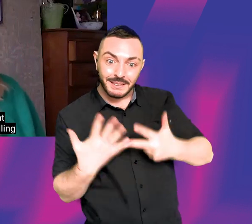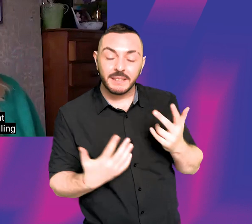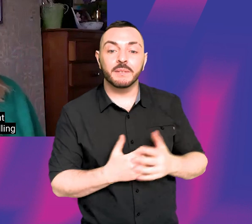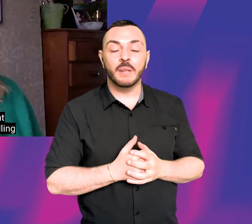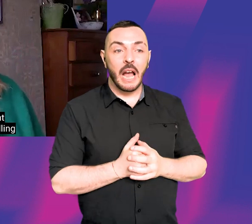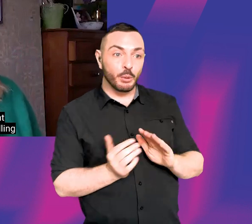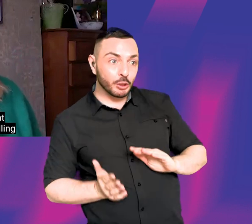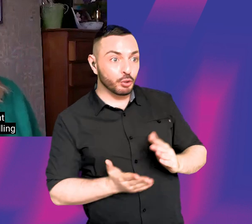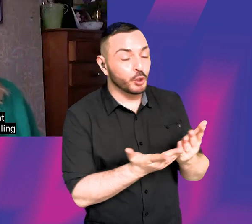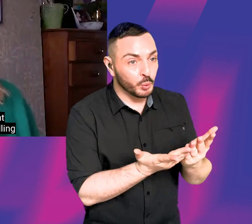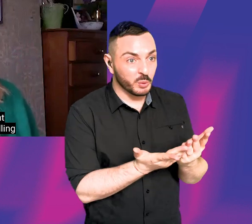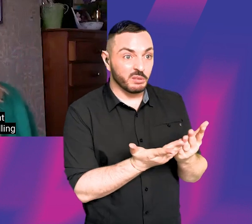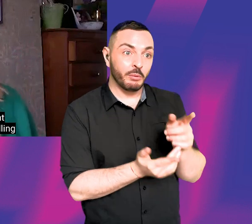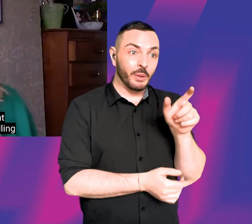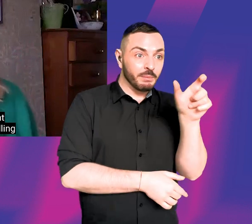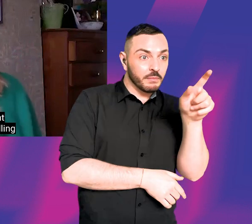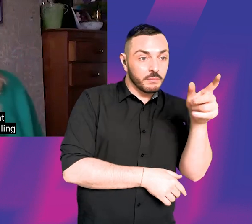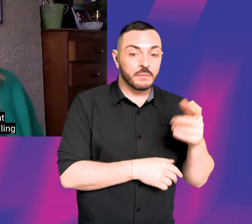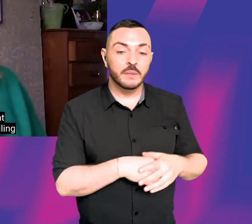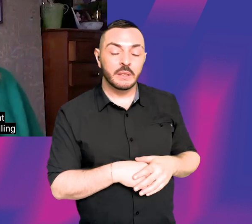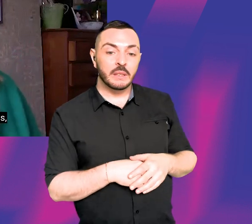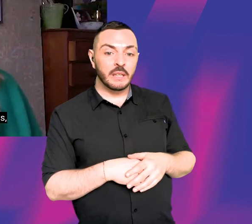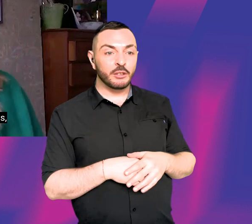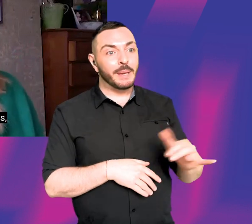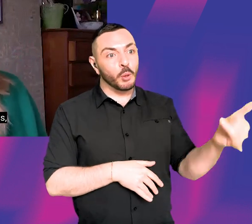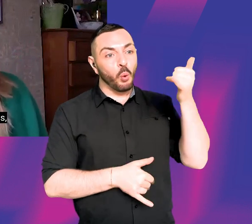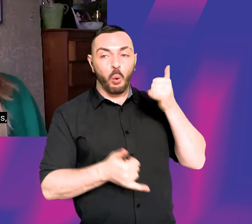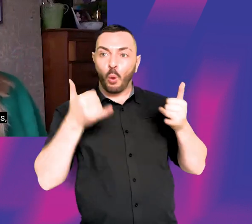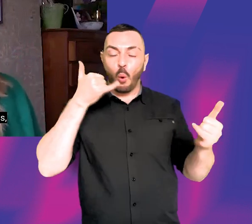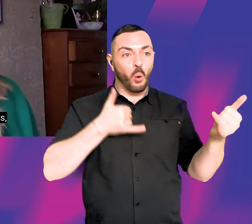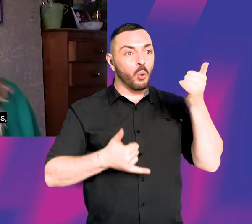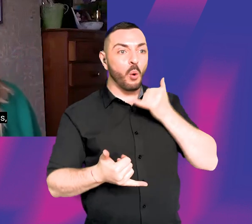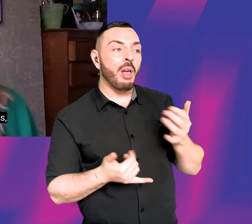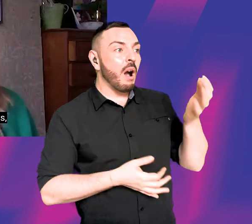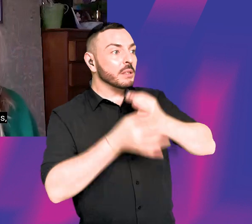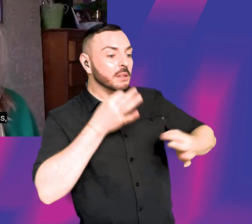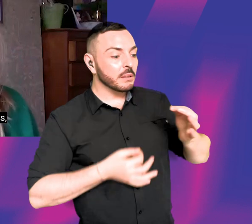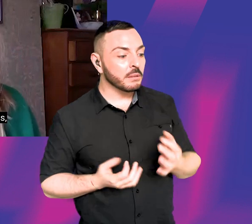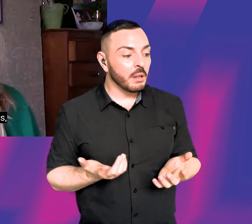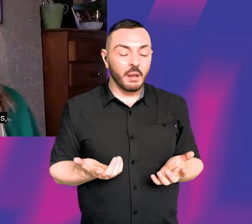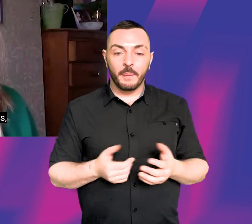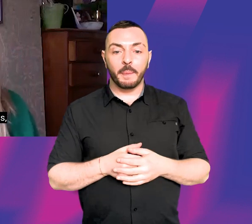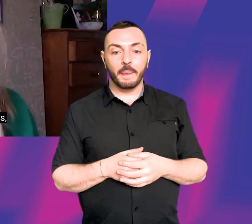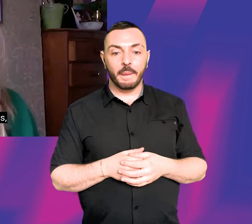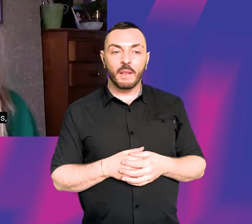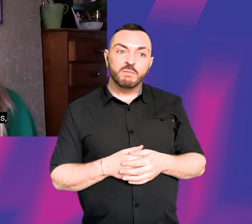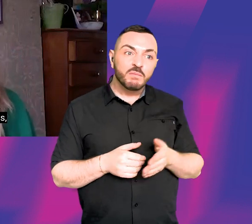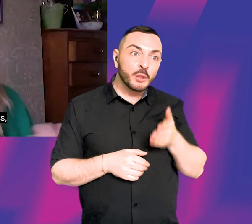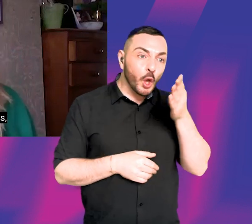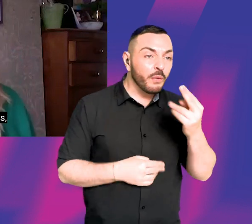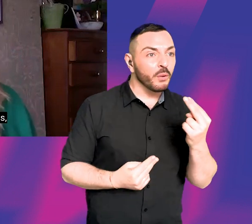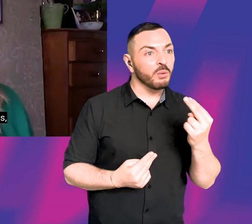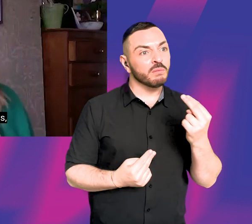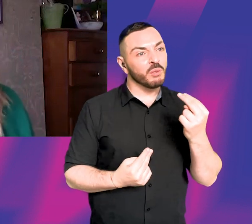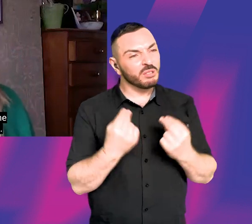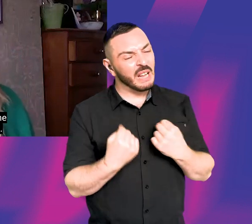introduced to an agent who took me on. Um, and then she kept calling me and asking me to go for auditions, which I was